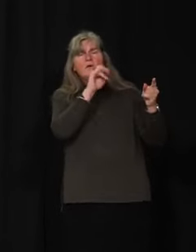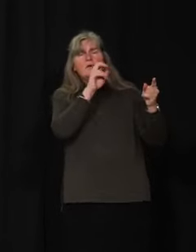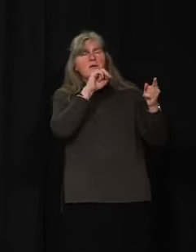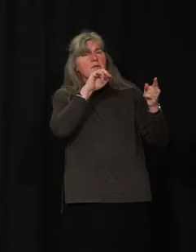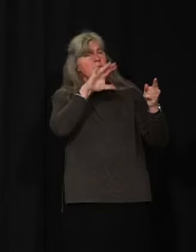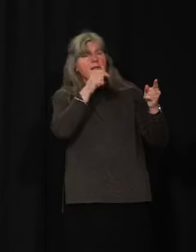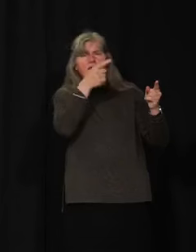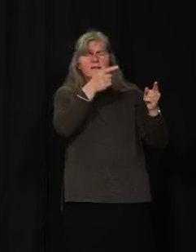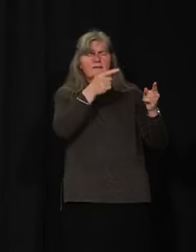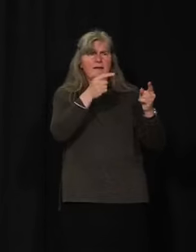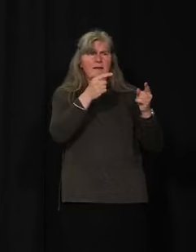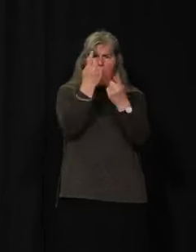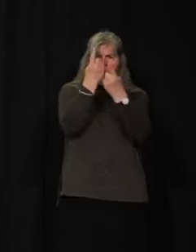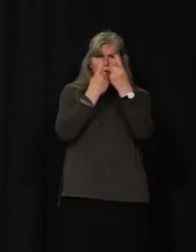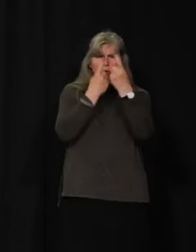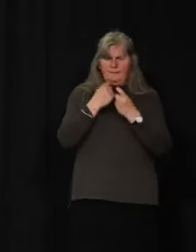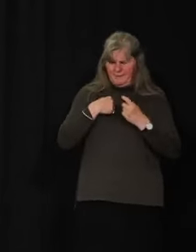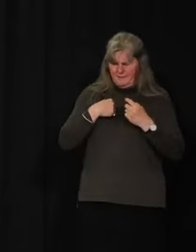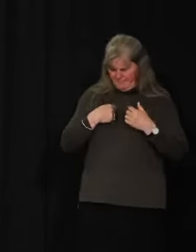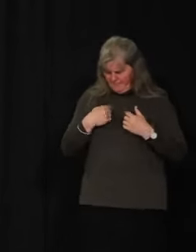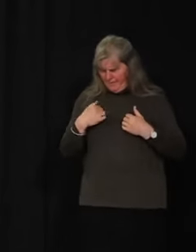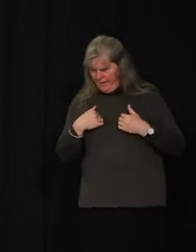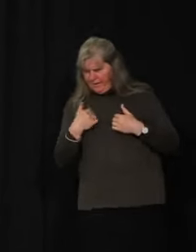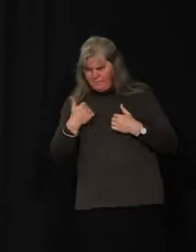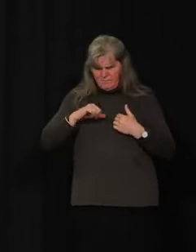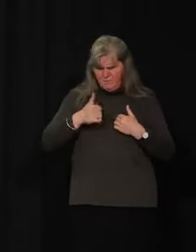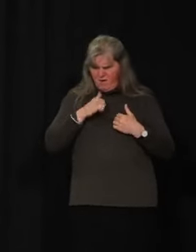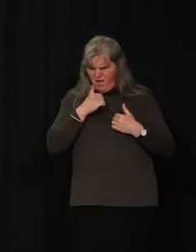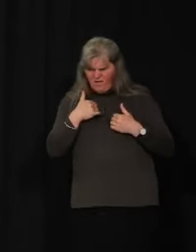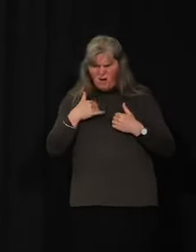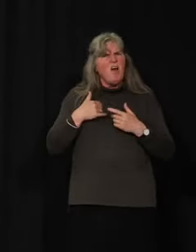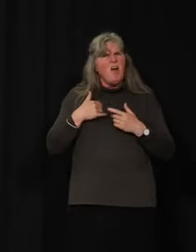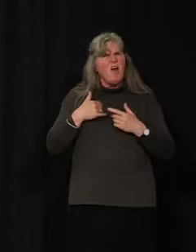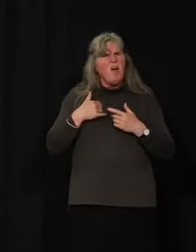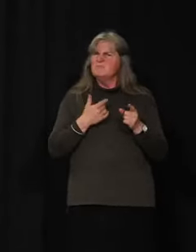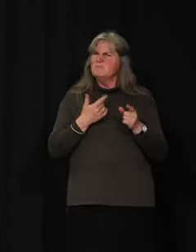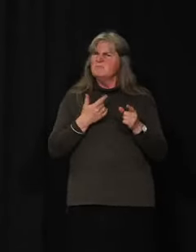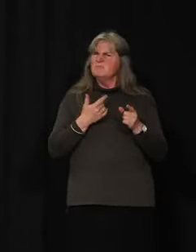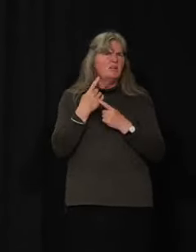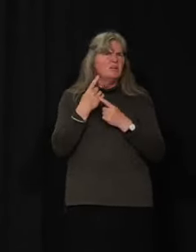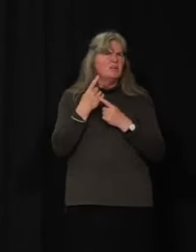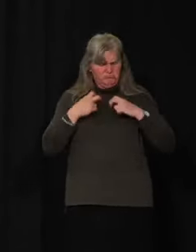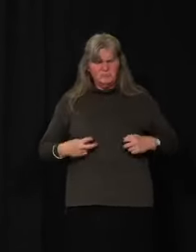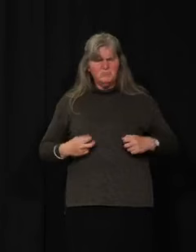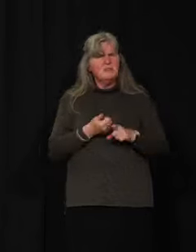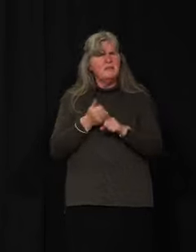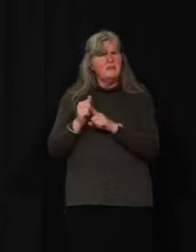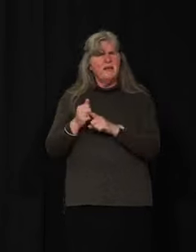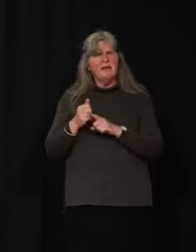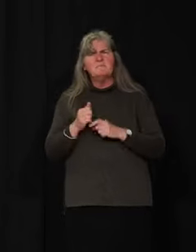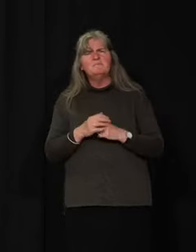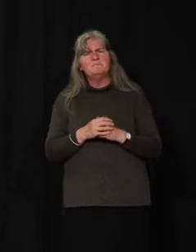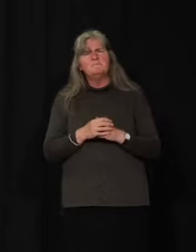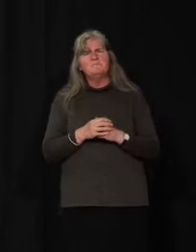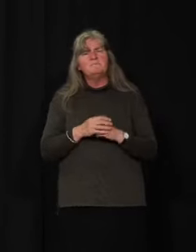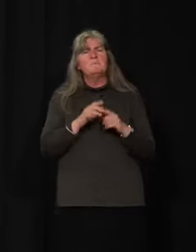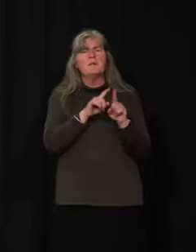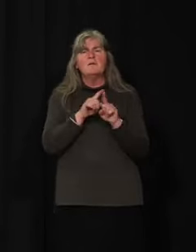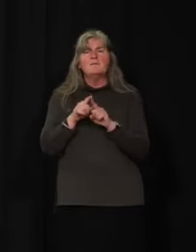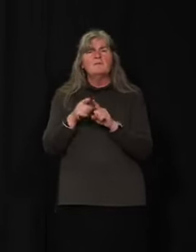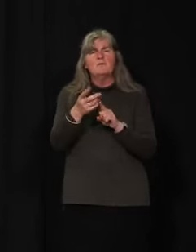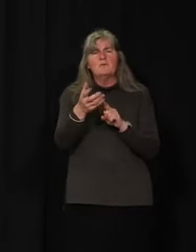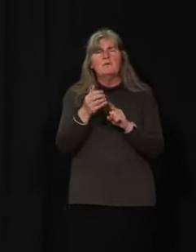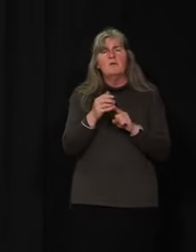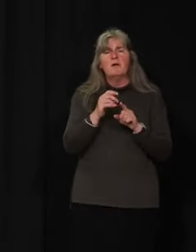in Yukon want to, if they have any concerns about their symptoms. And also, for more information or contact, there's